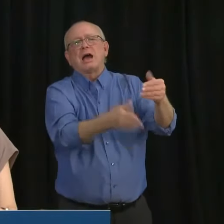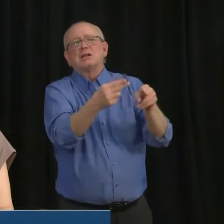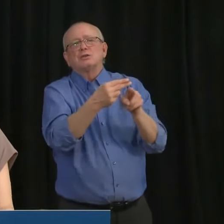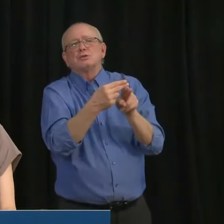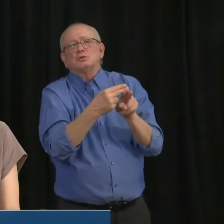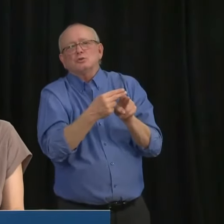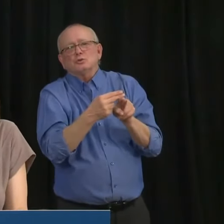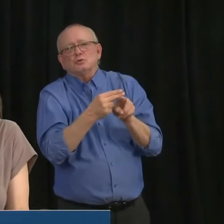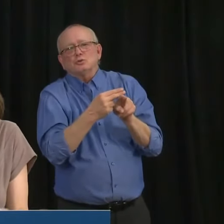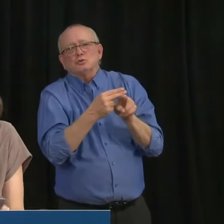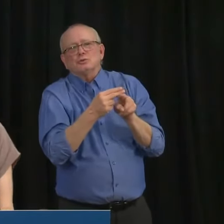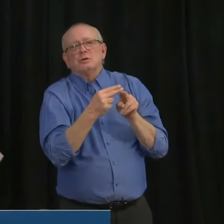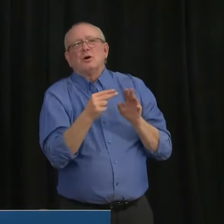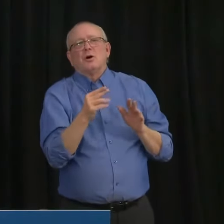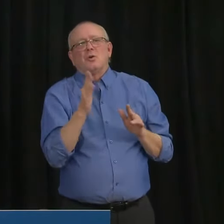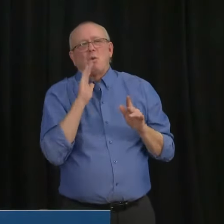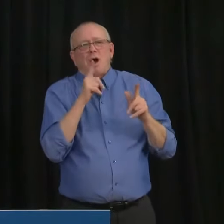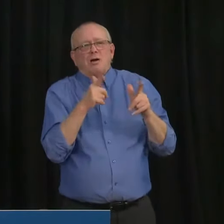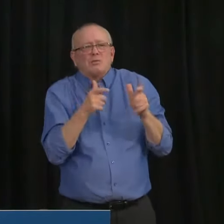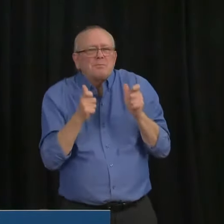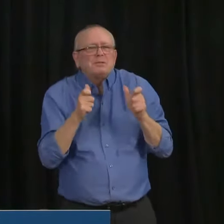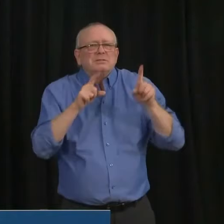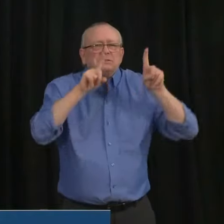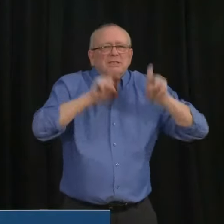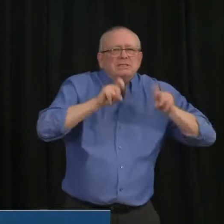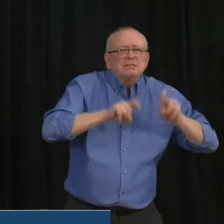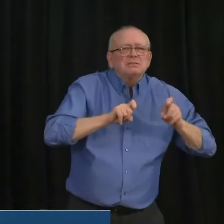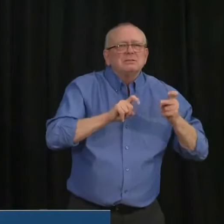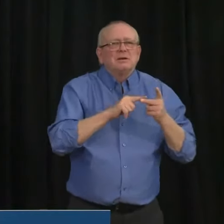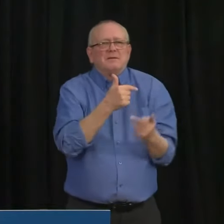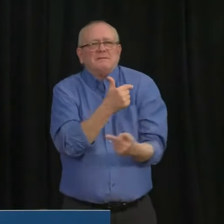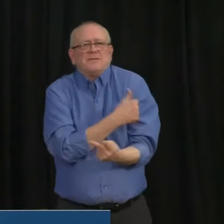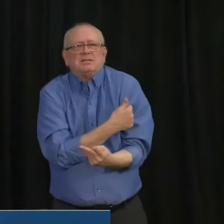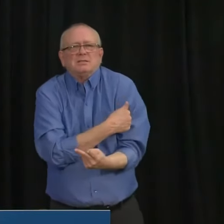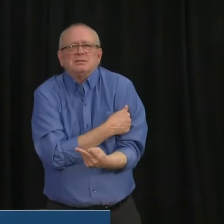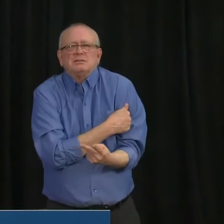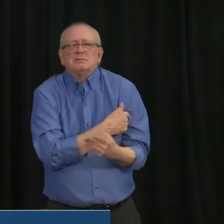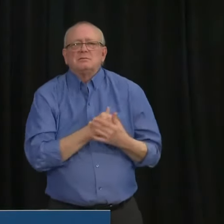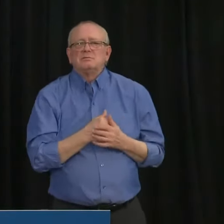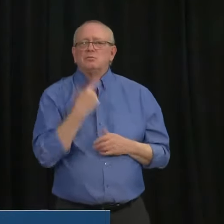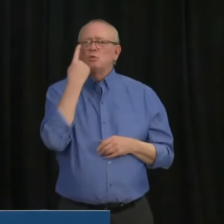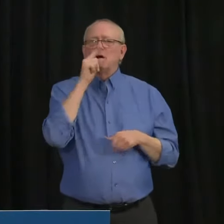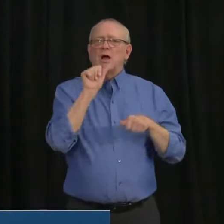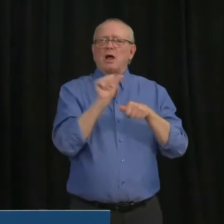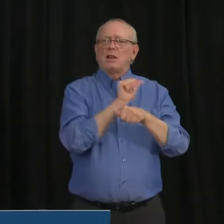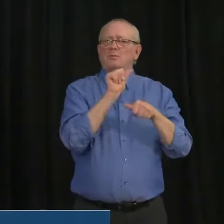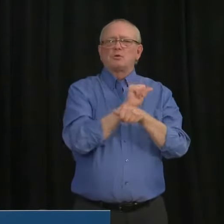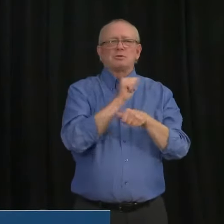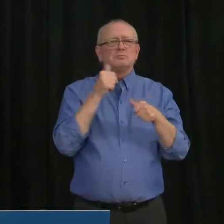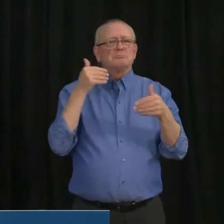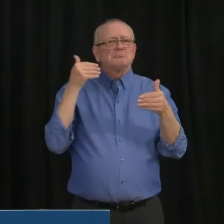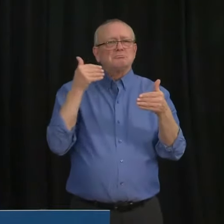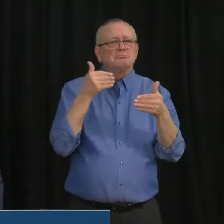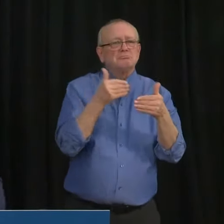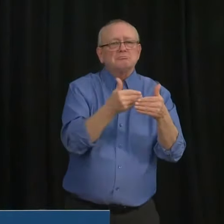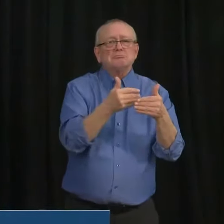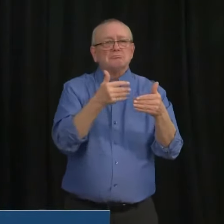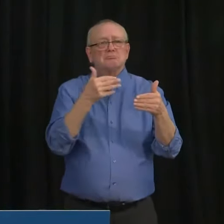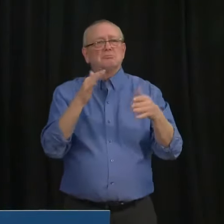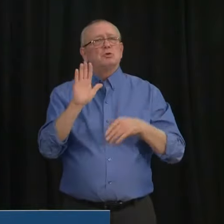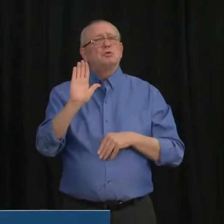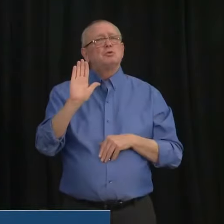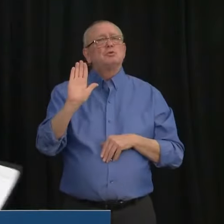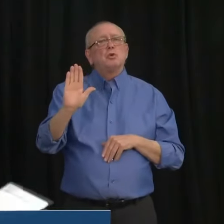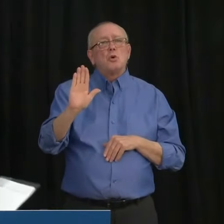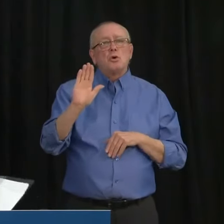the vaccine. In terms of Alberta getting those two things, where are we with that? Is this something that Alberta's in charge of? Or are both those things more of a